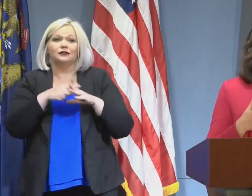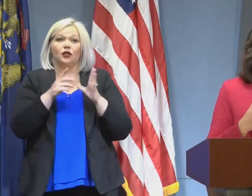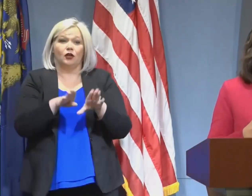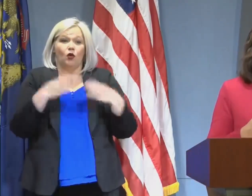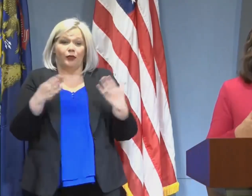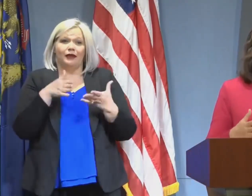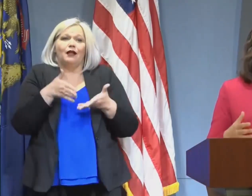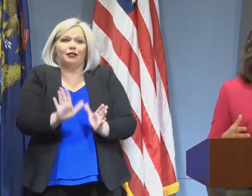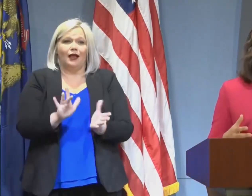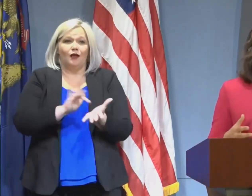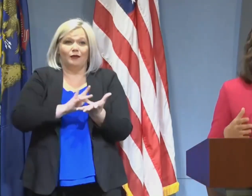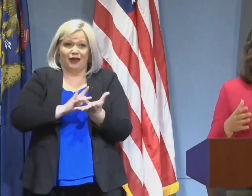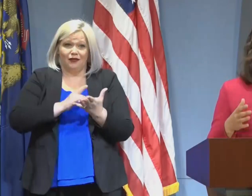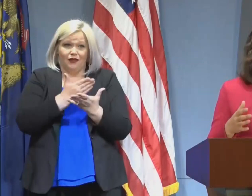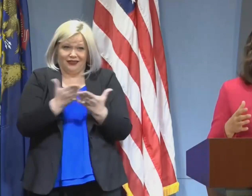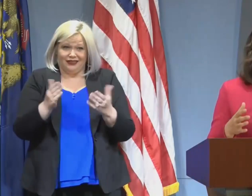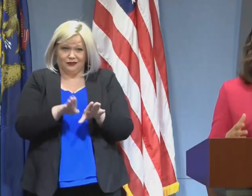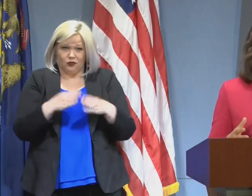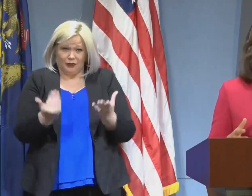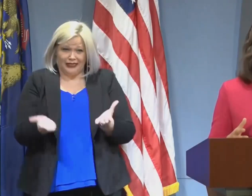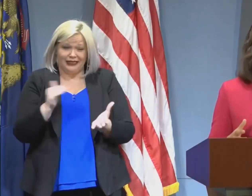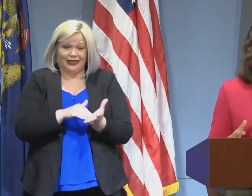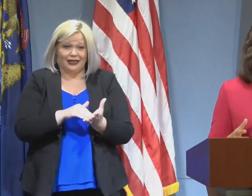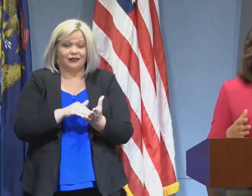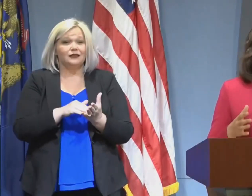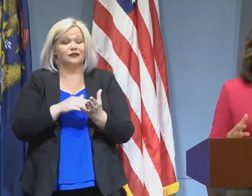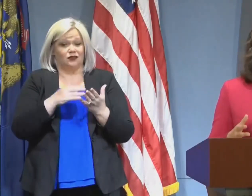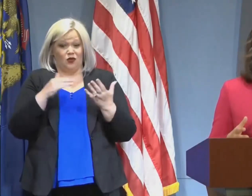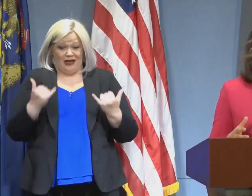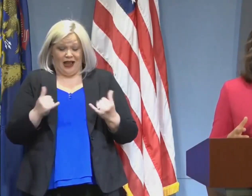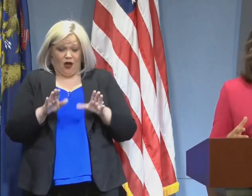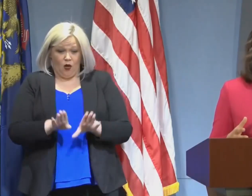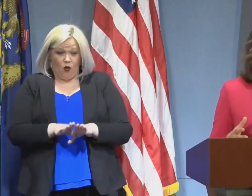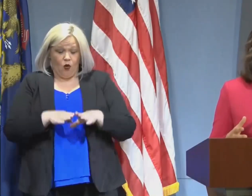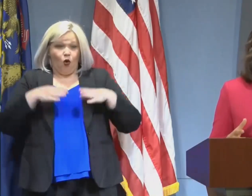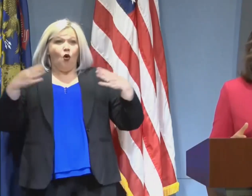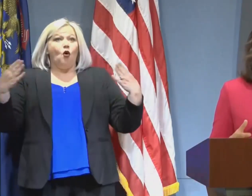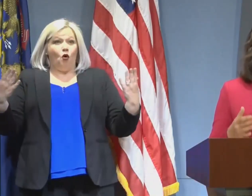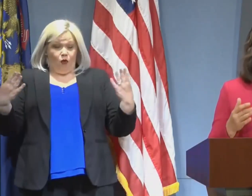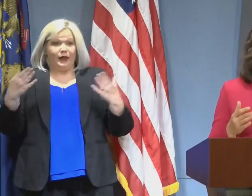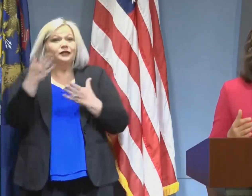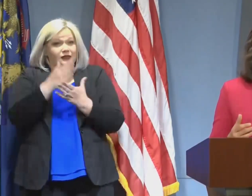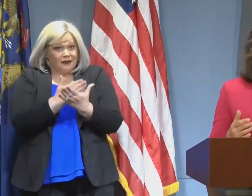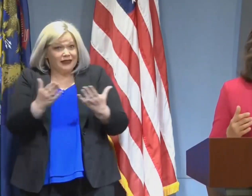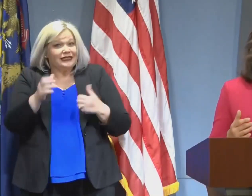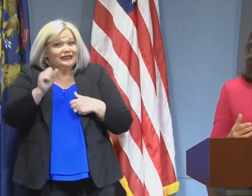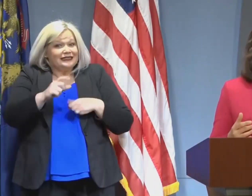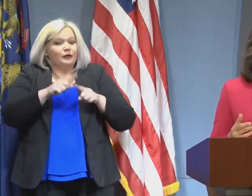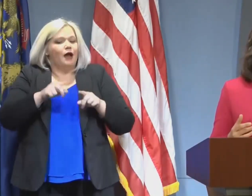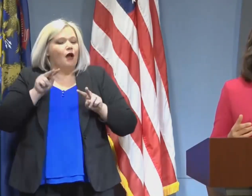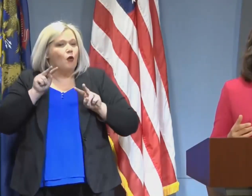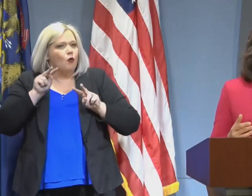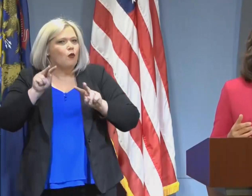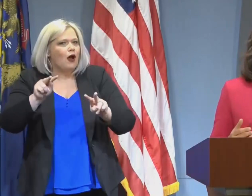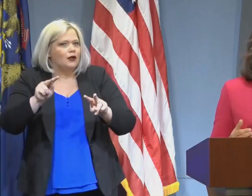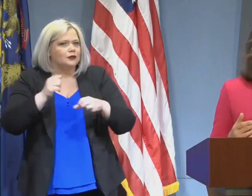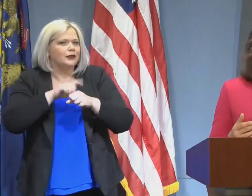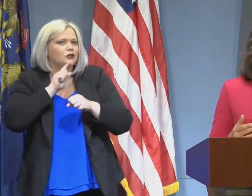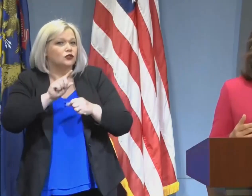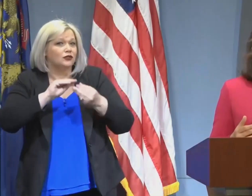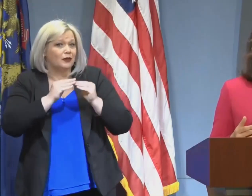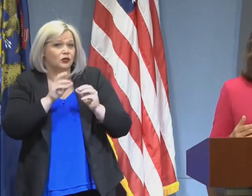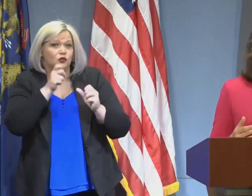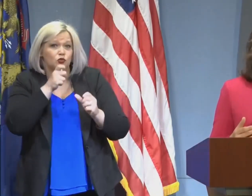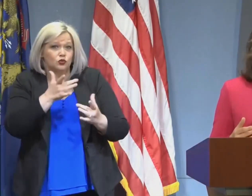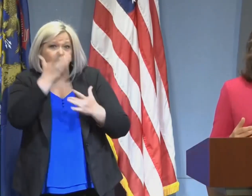We're taking a lot of steps. We've got to take a pause and see what it means in terms of what happens with COVID-19 numbers and the